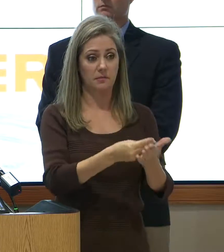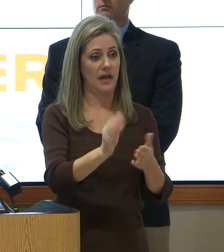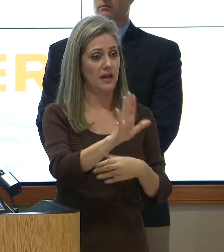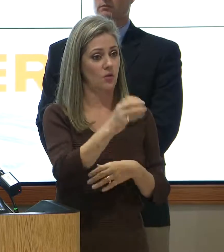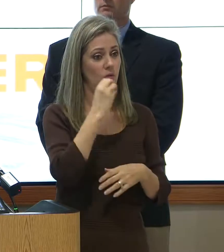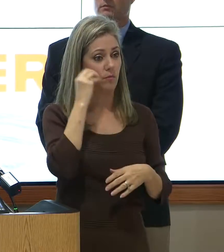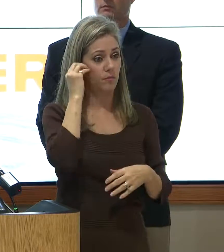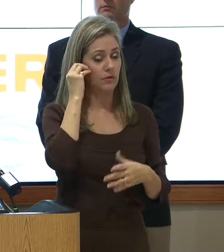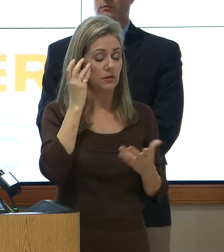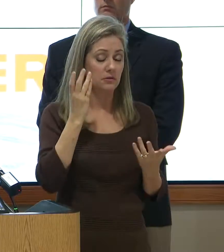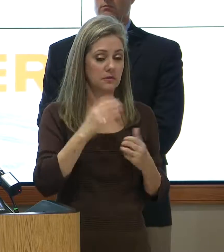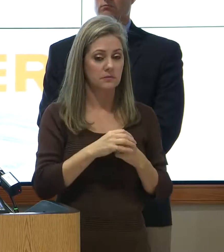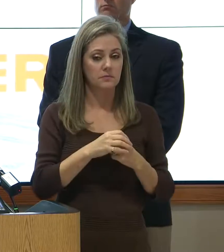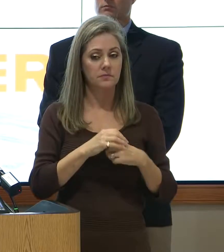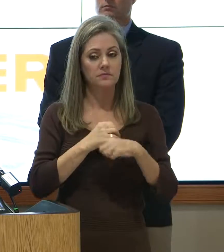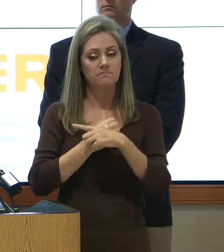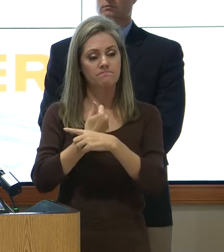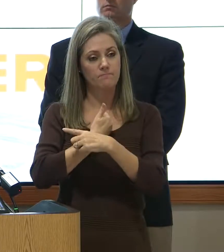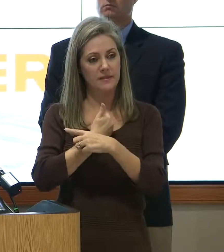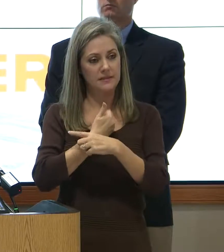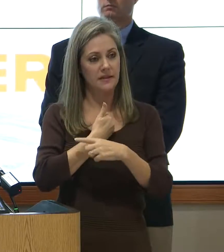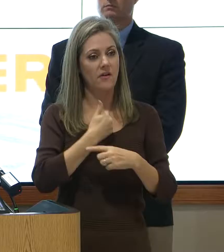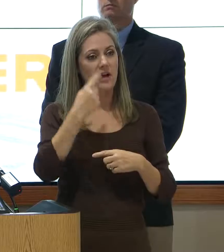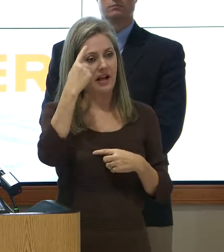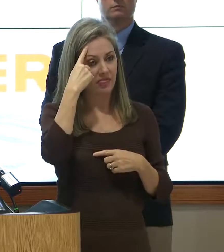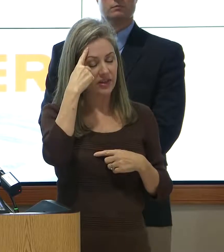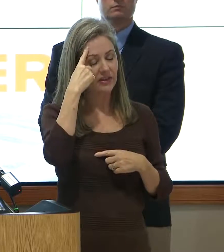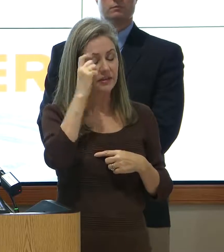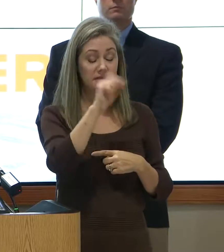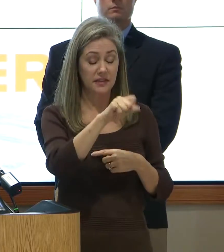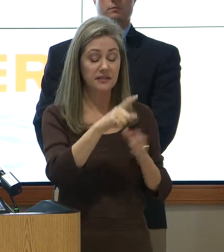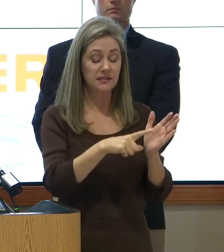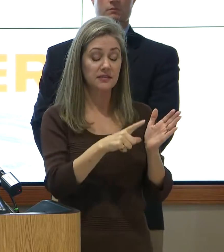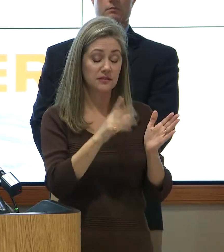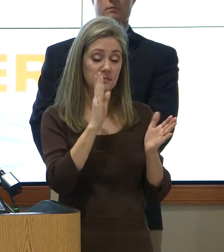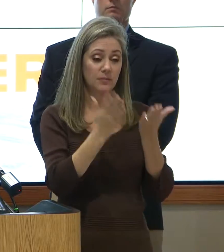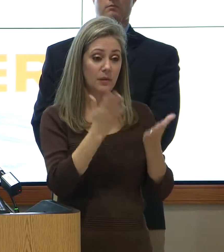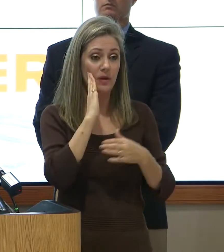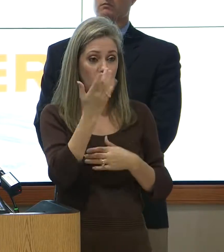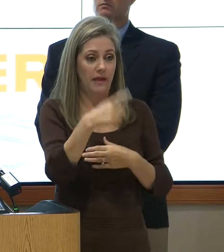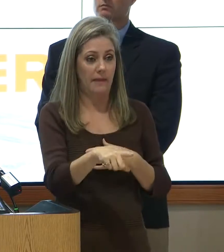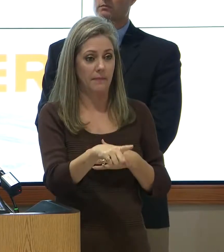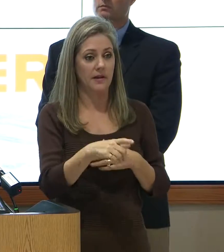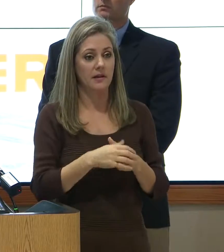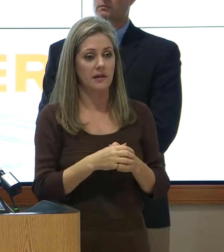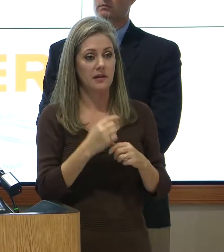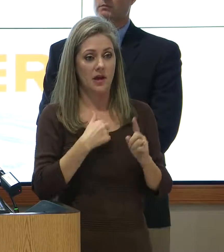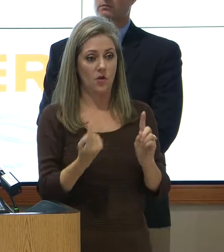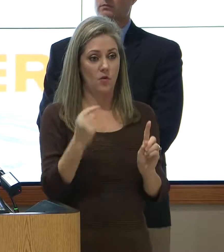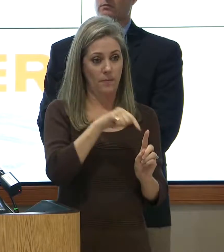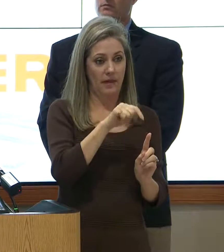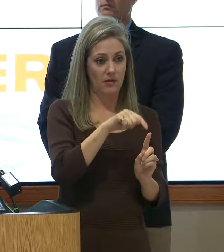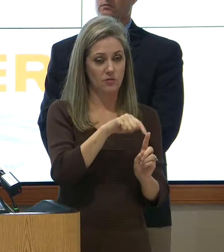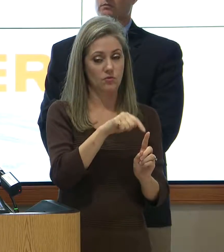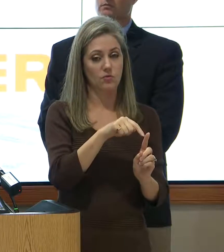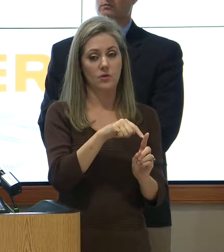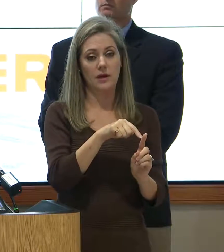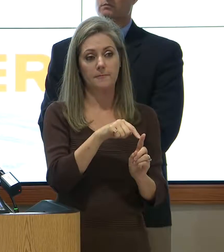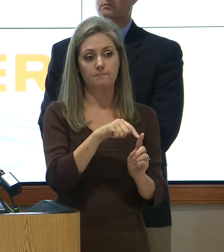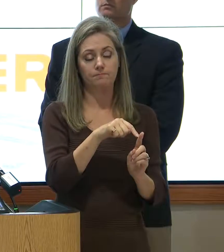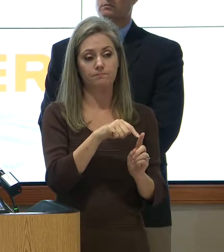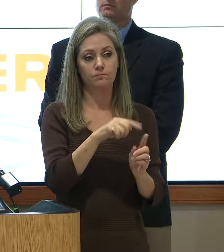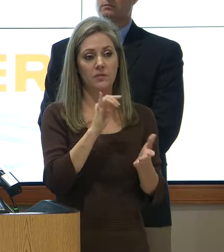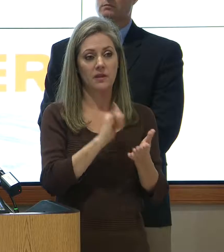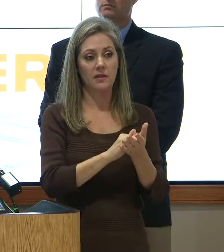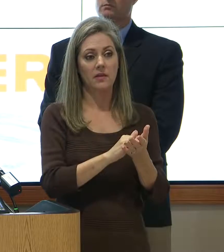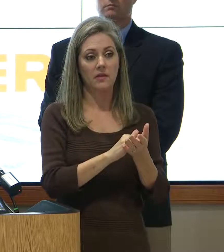past. Yeah, I can only personally, I think it does come to that point. And I would reference back to the